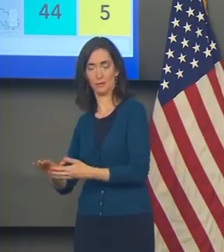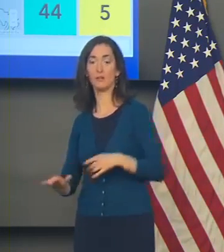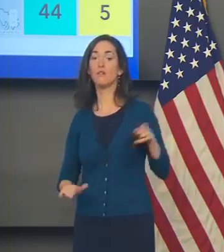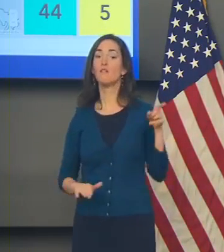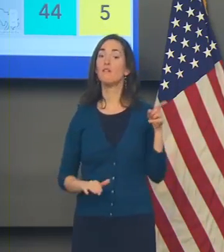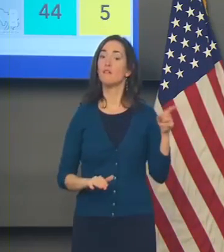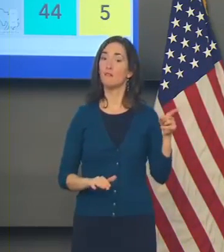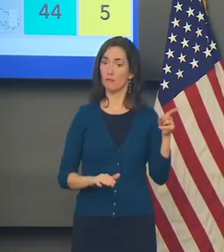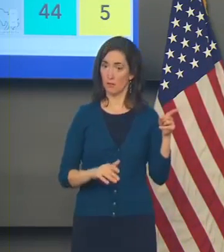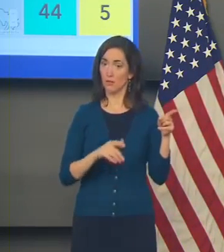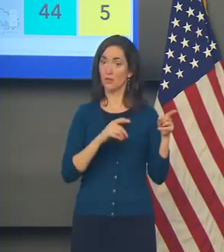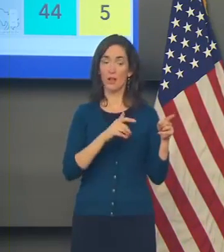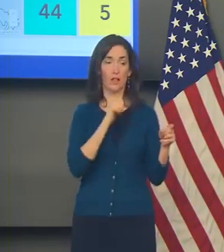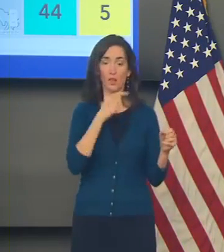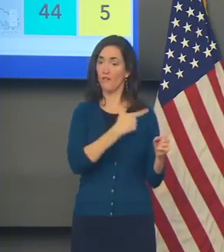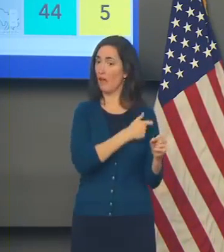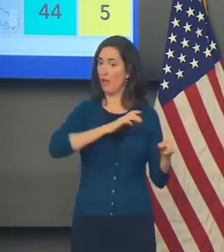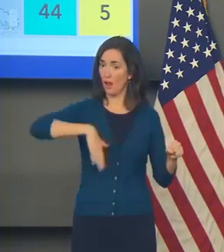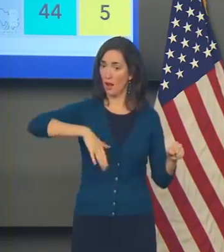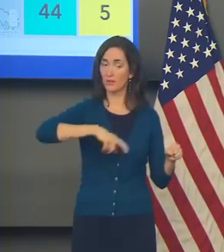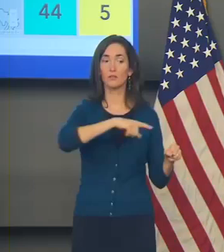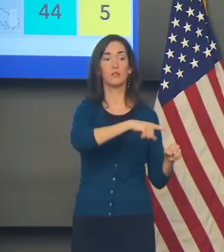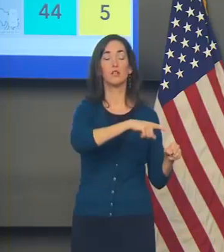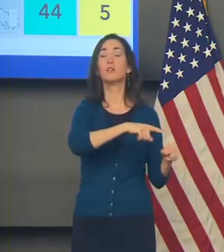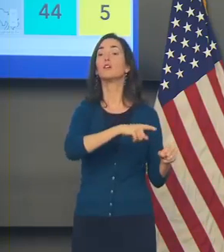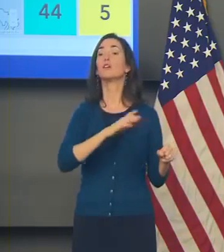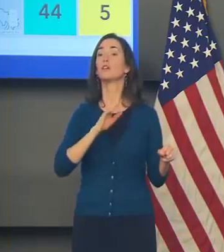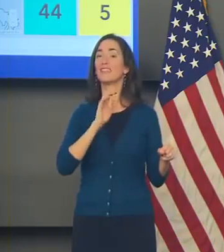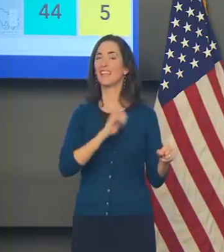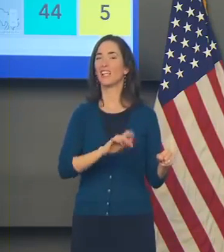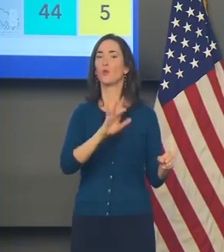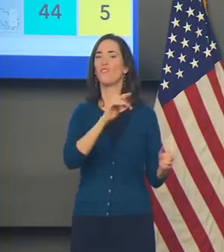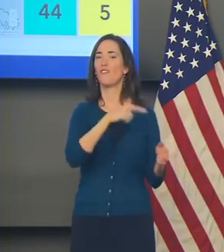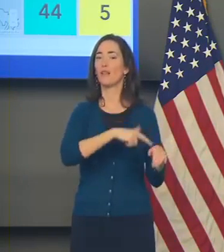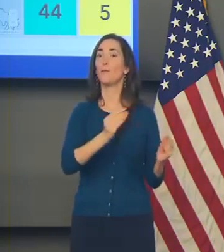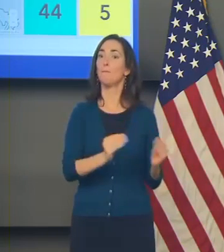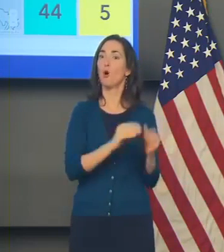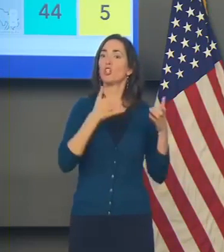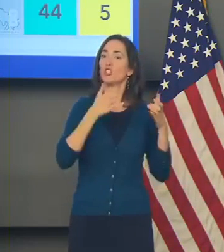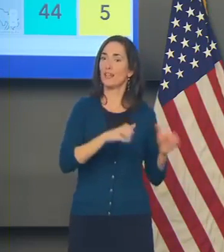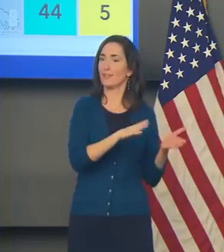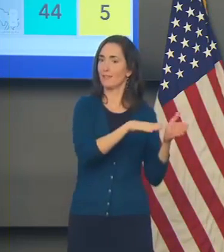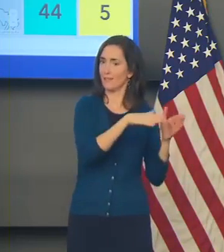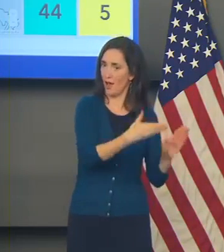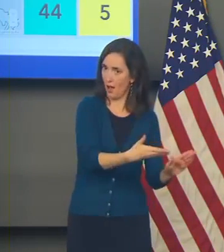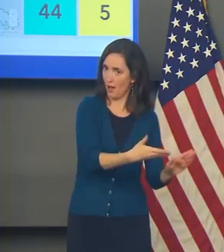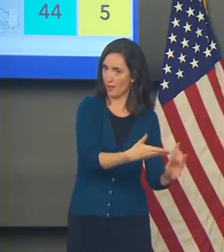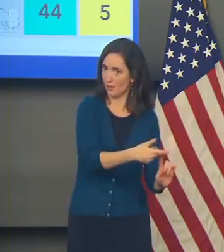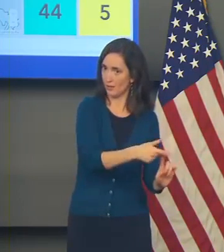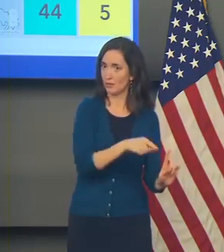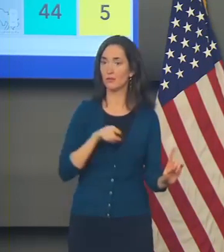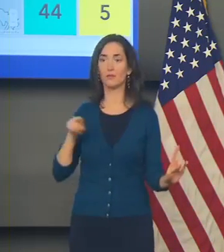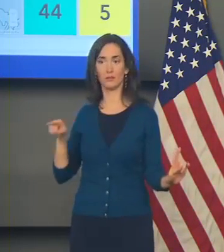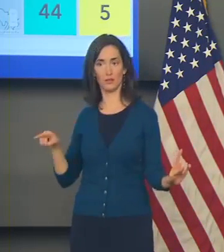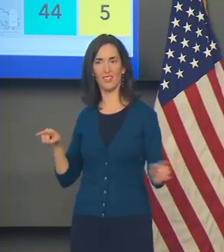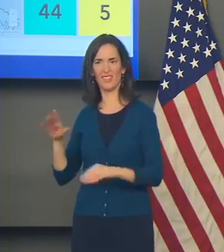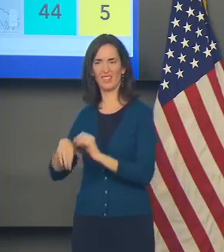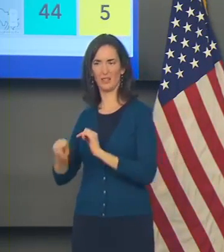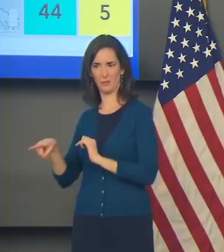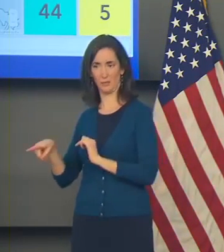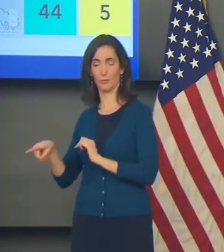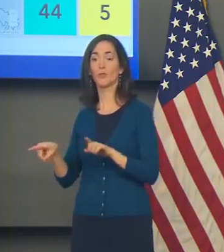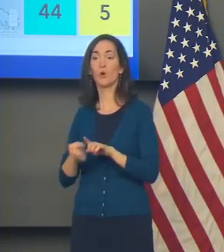from COVID. And fully vaccinated individuals are eight times less likely to contract